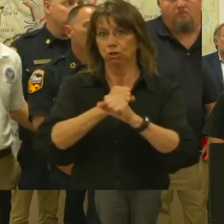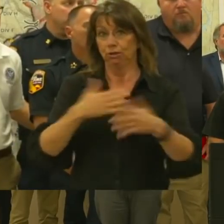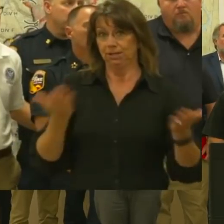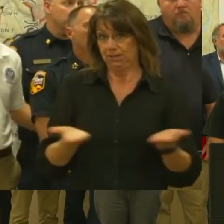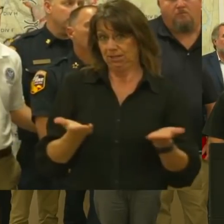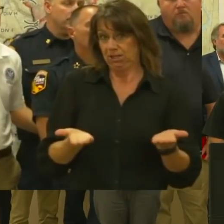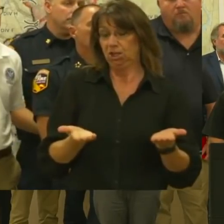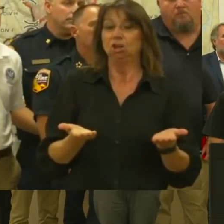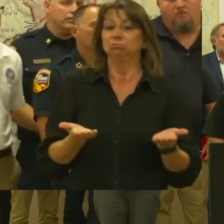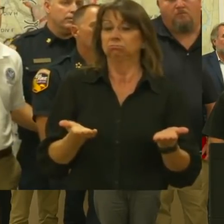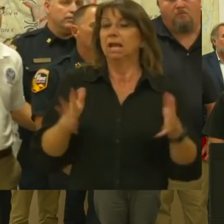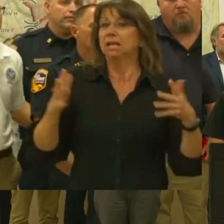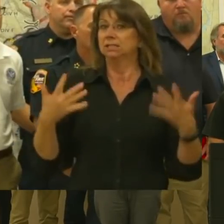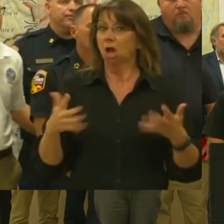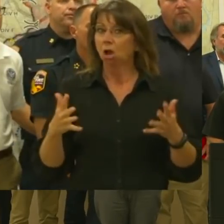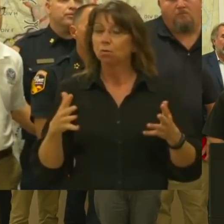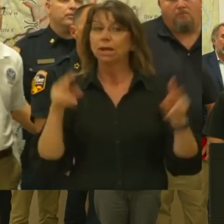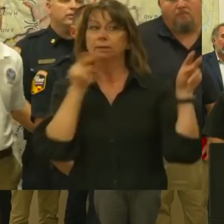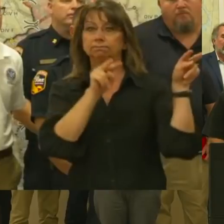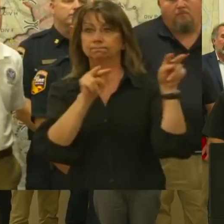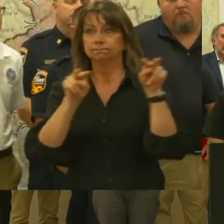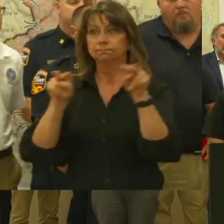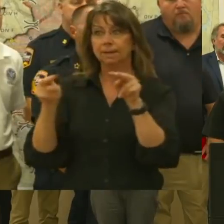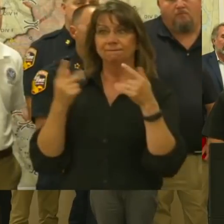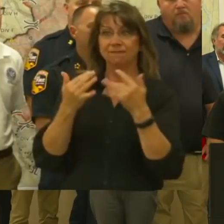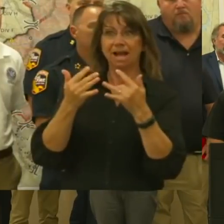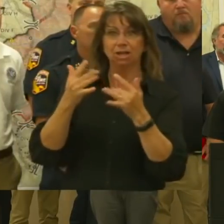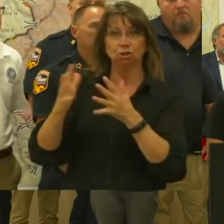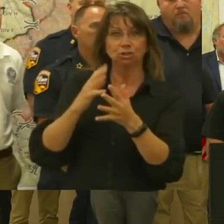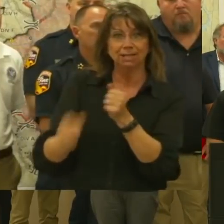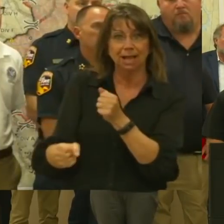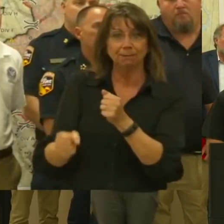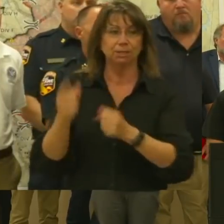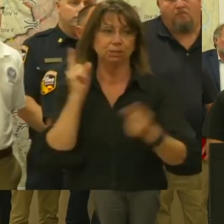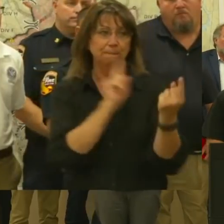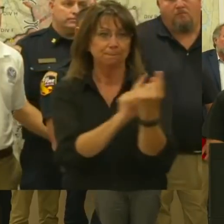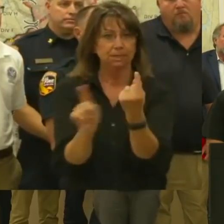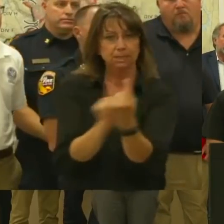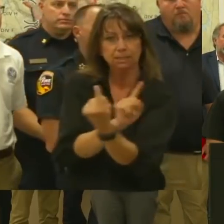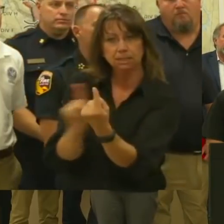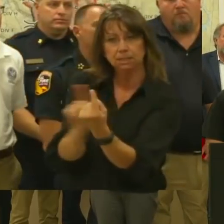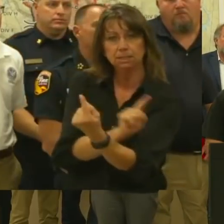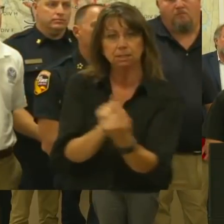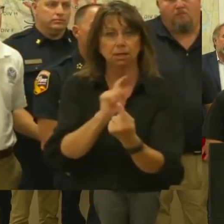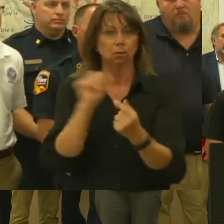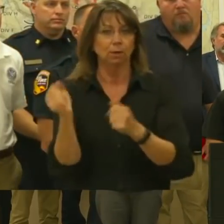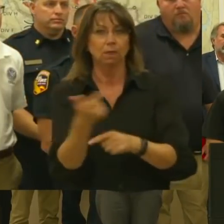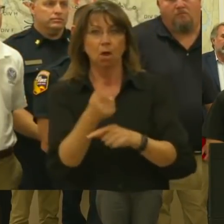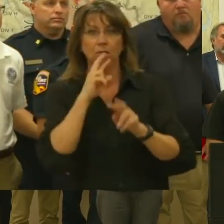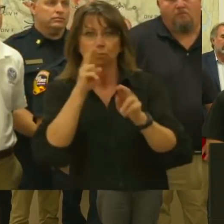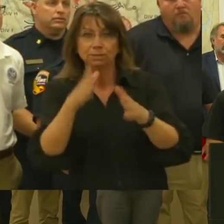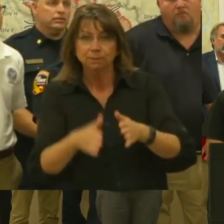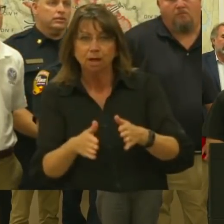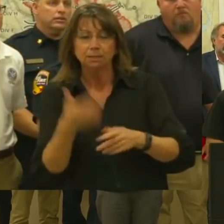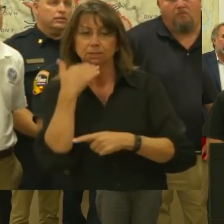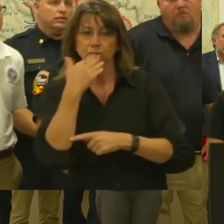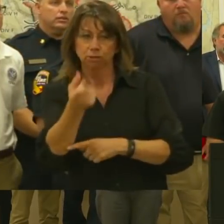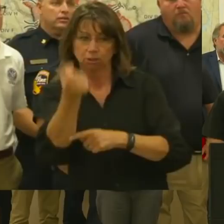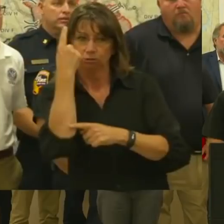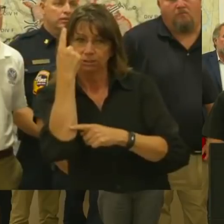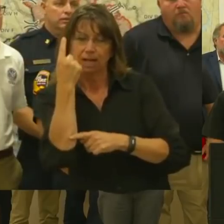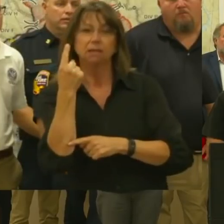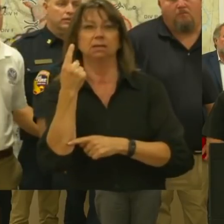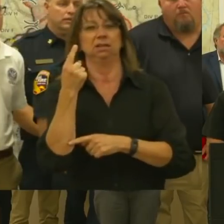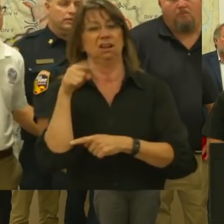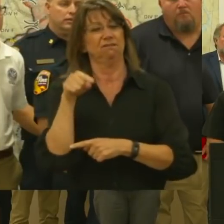fire damage firsthand, meeting with the responders, and getting a good context as to the complexity of